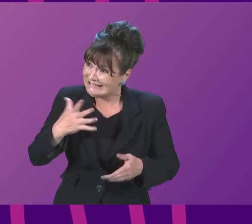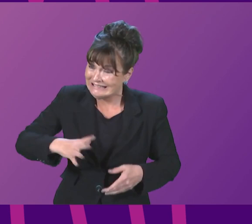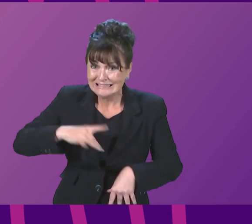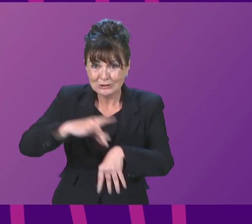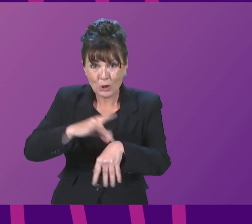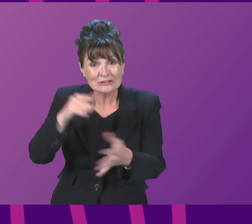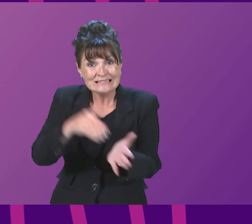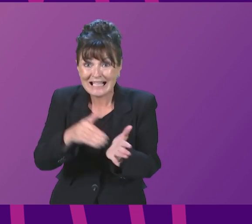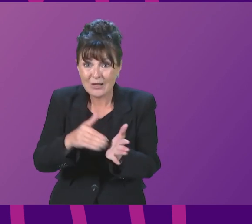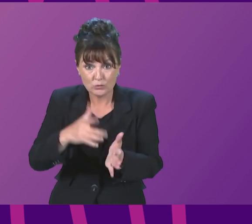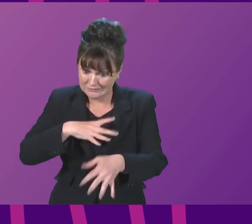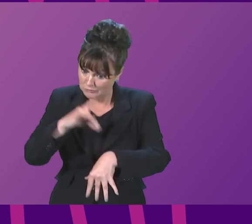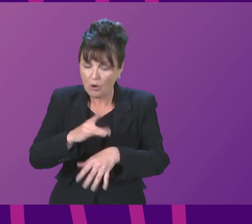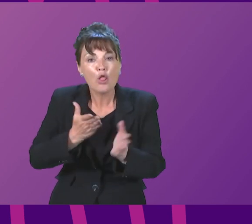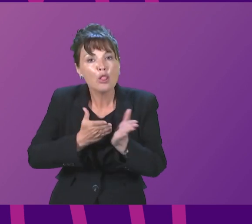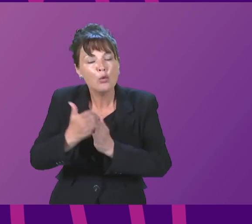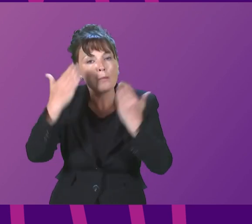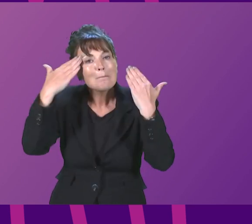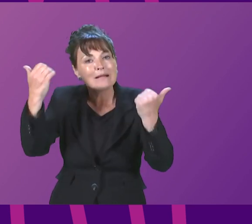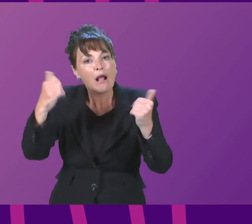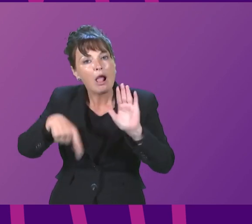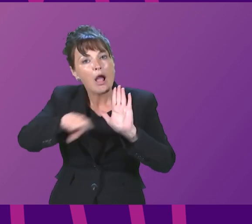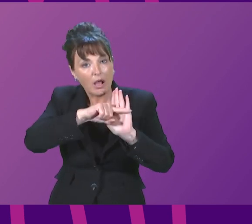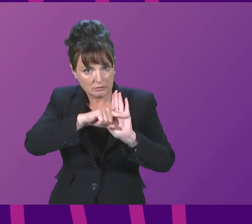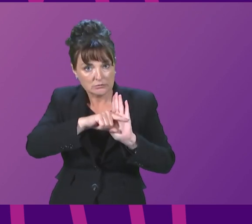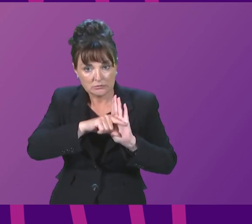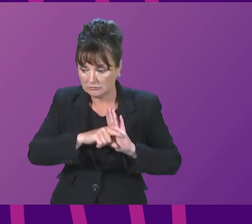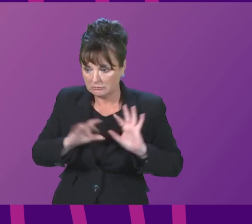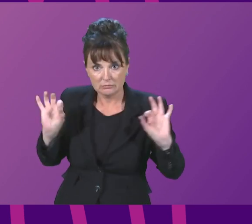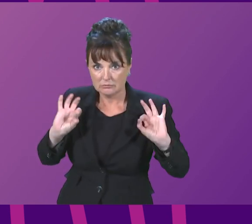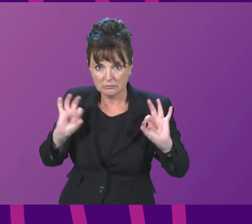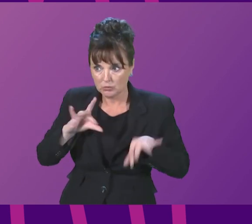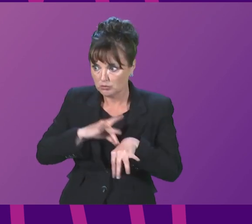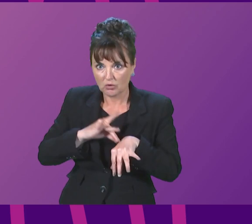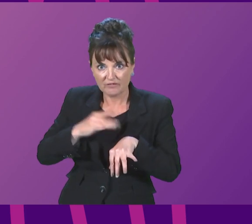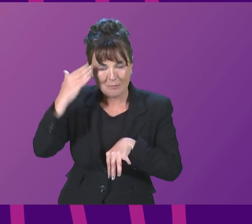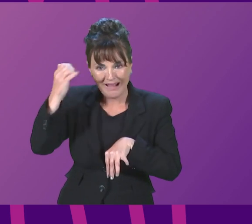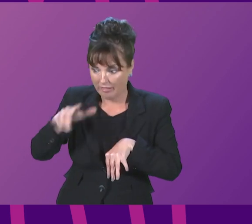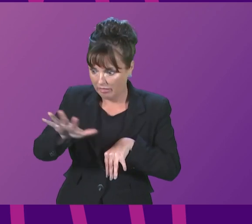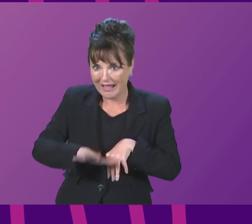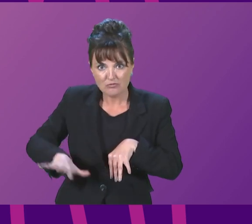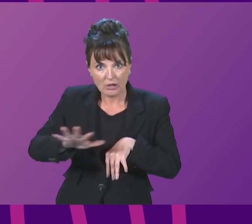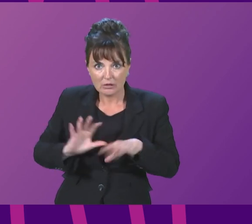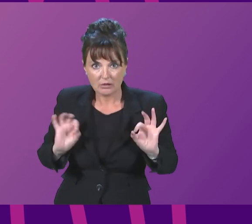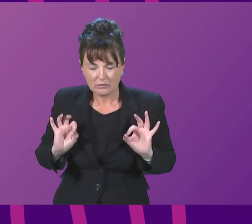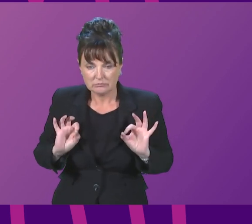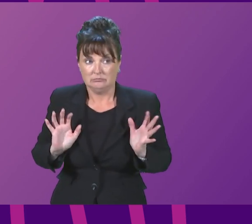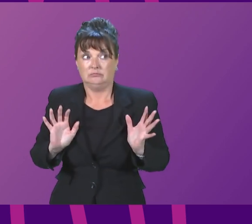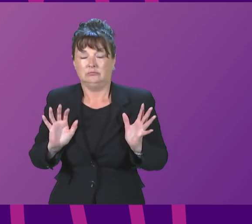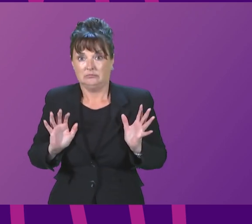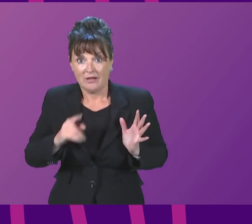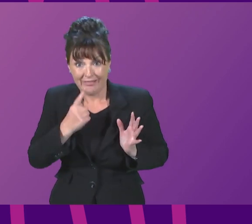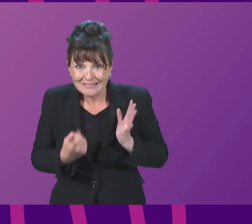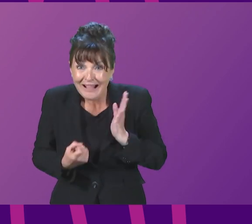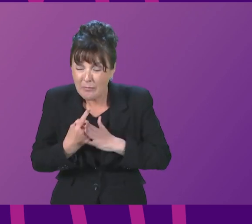as required under the Mental Health Act that there was no on-call doctor available in the region this comes on top of